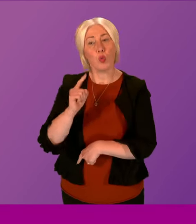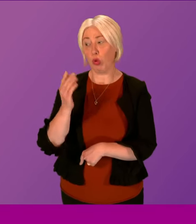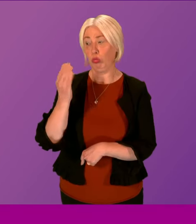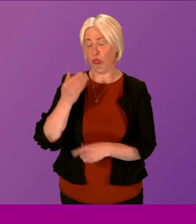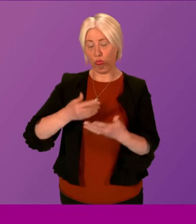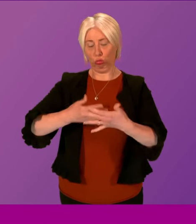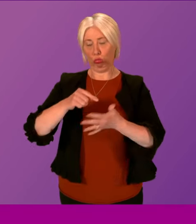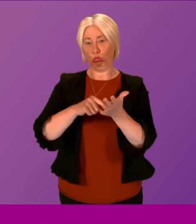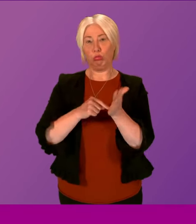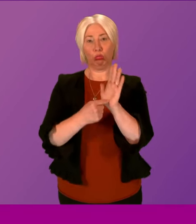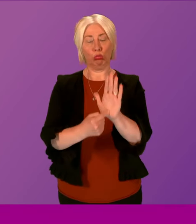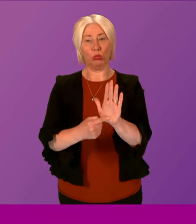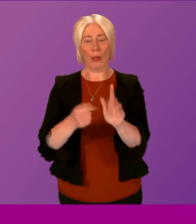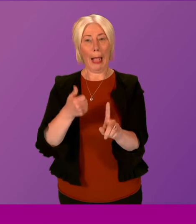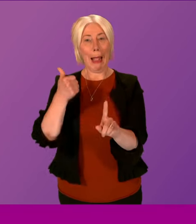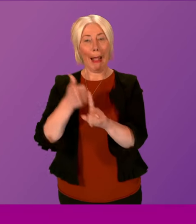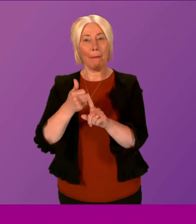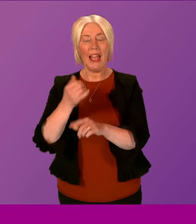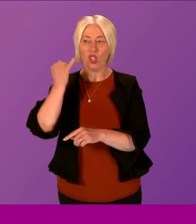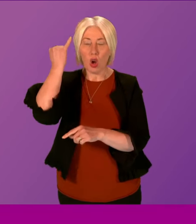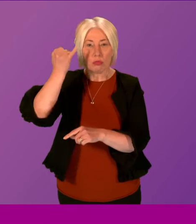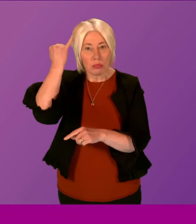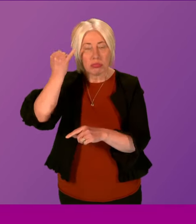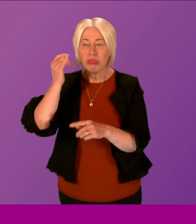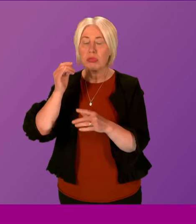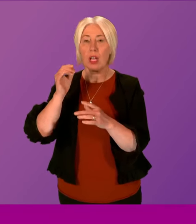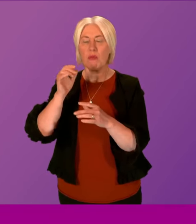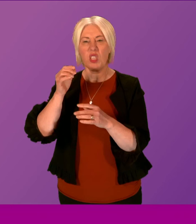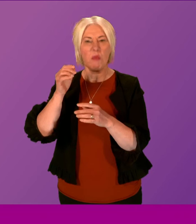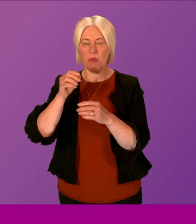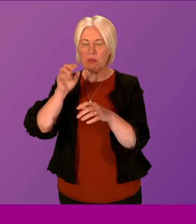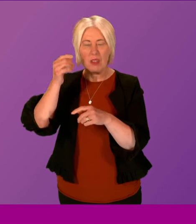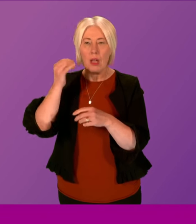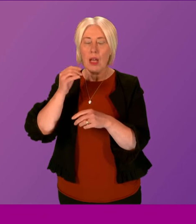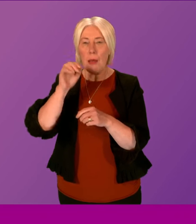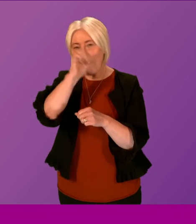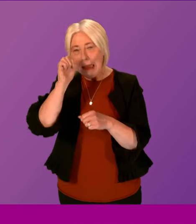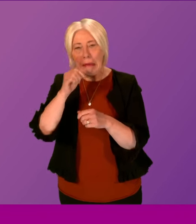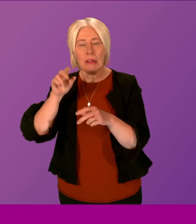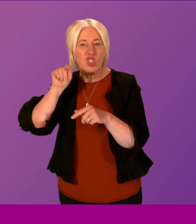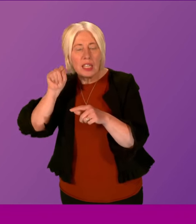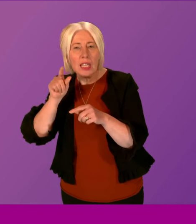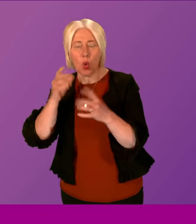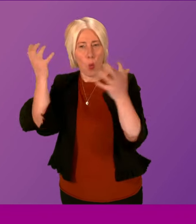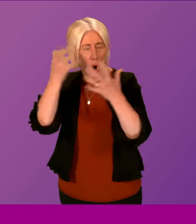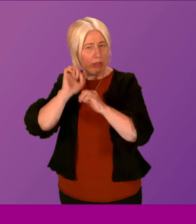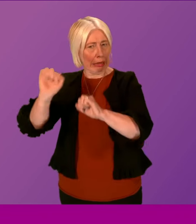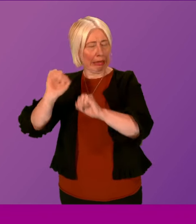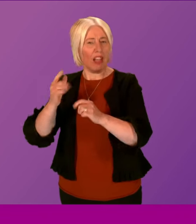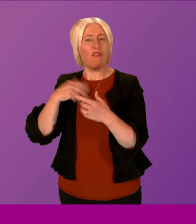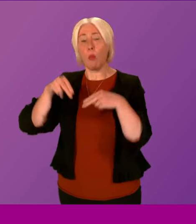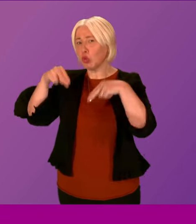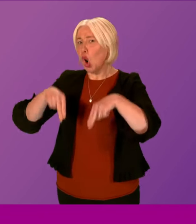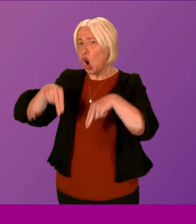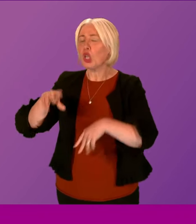figures highlighting the impact of livestock worrying in Scotland. First Minister. The worrying of livestock by dogs is completely